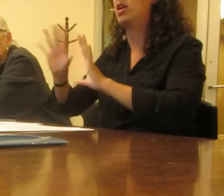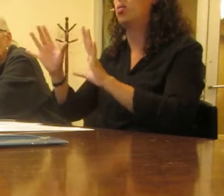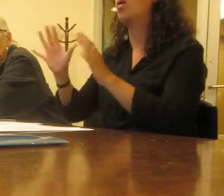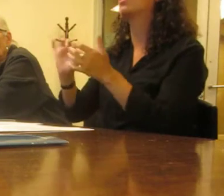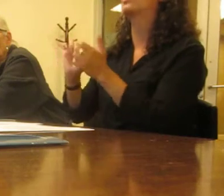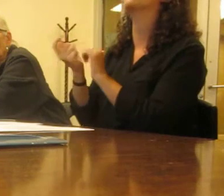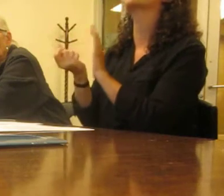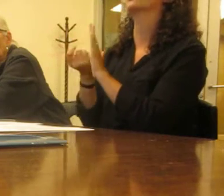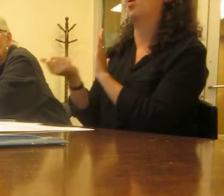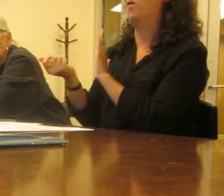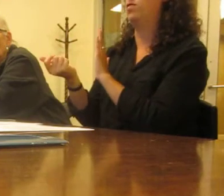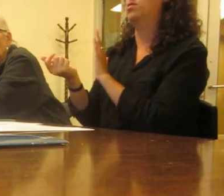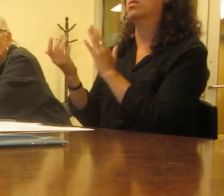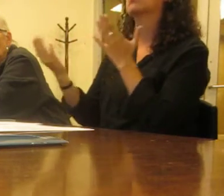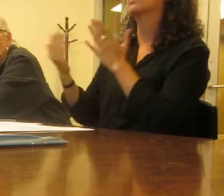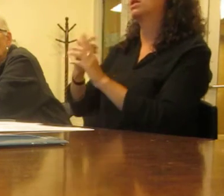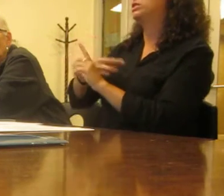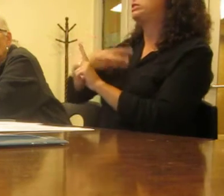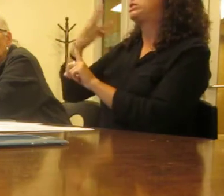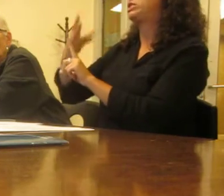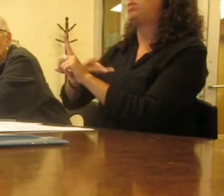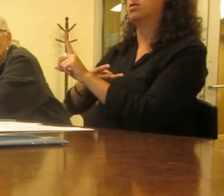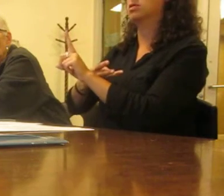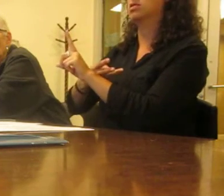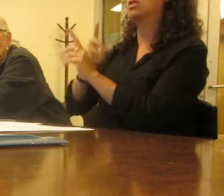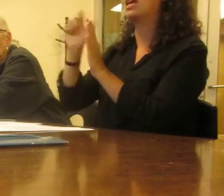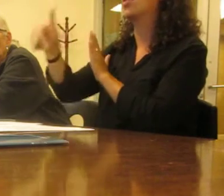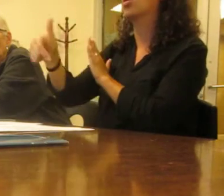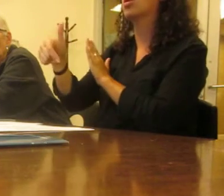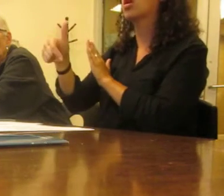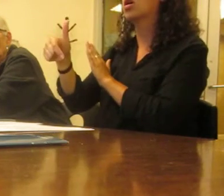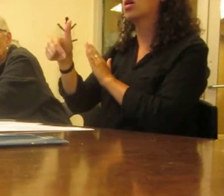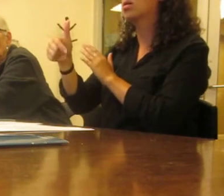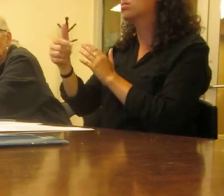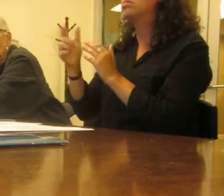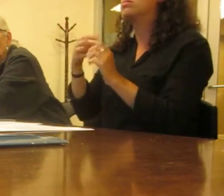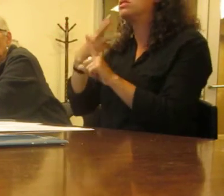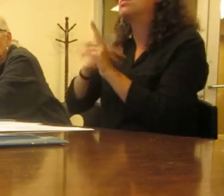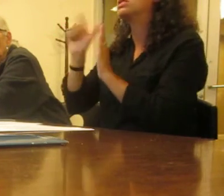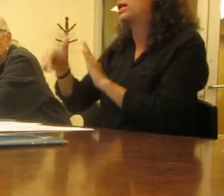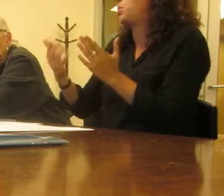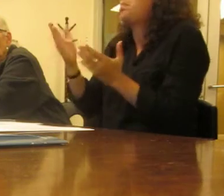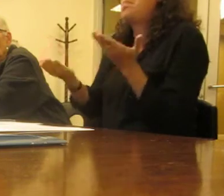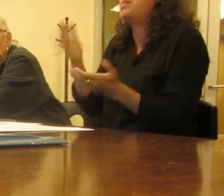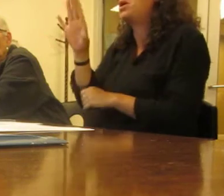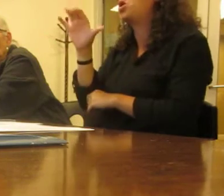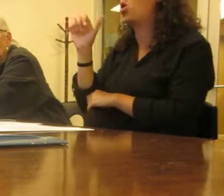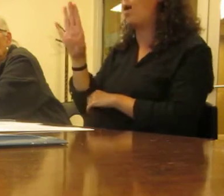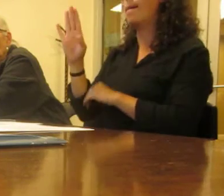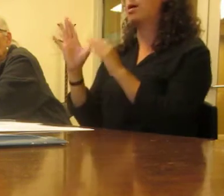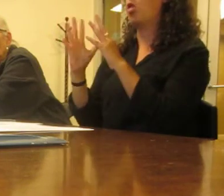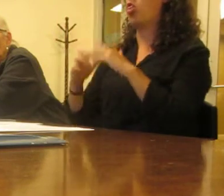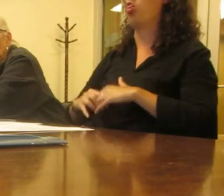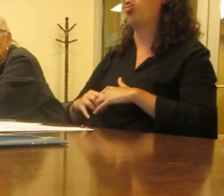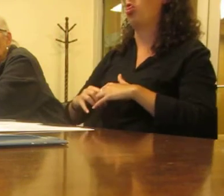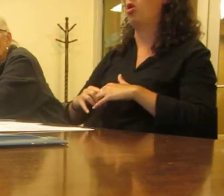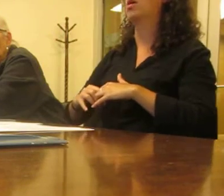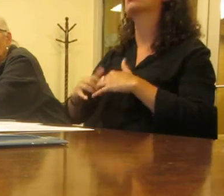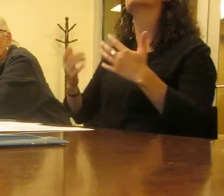Six months down the road, COAP is not around. I think it's important to build in the ongoing process